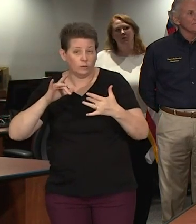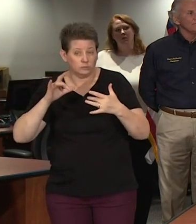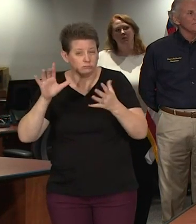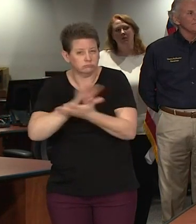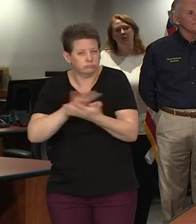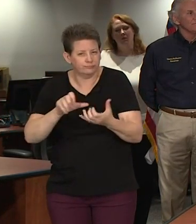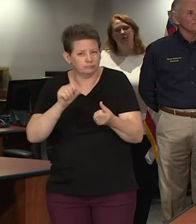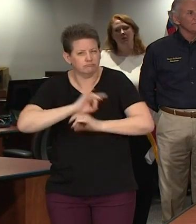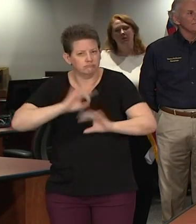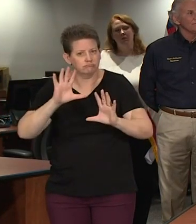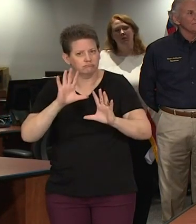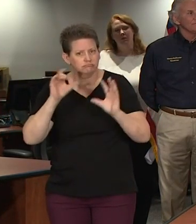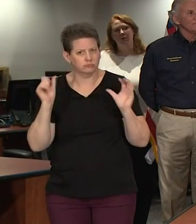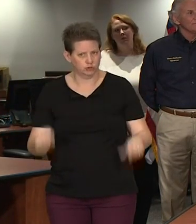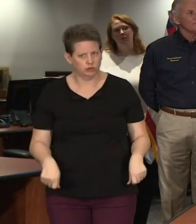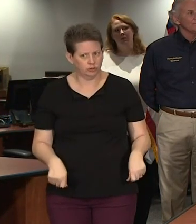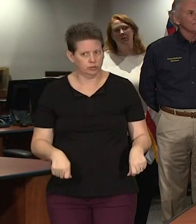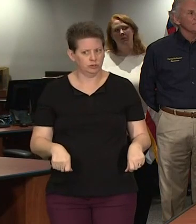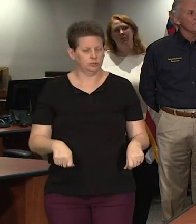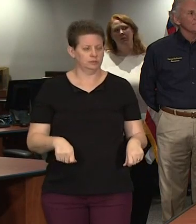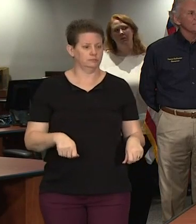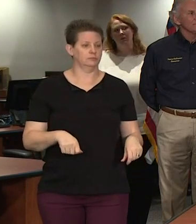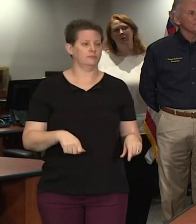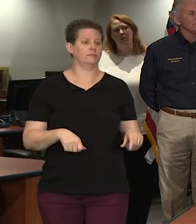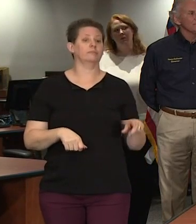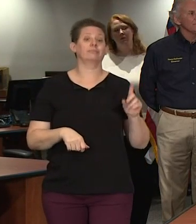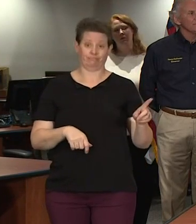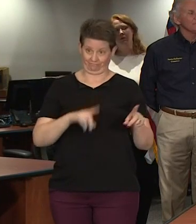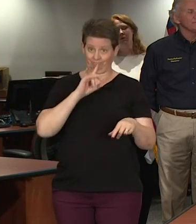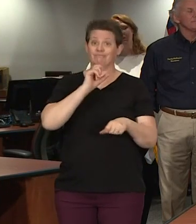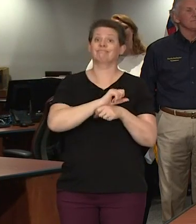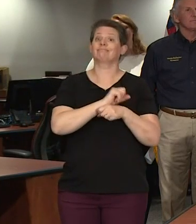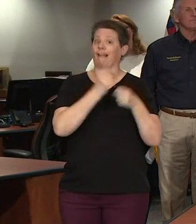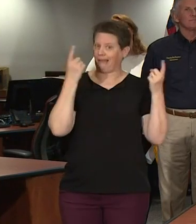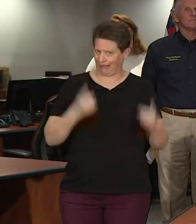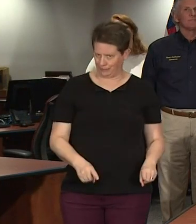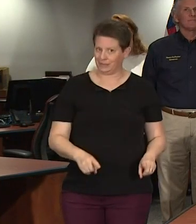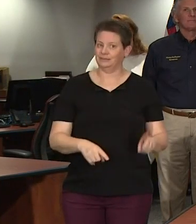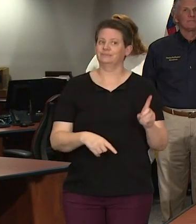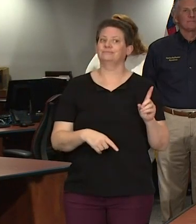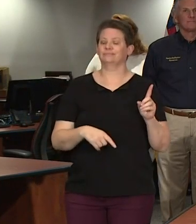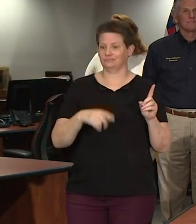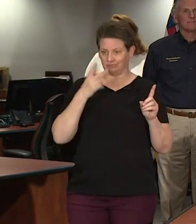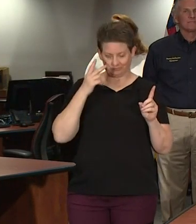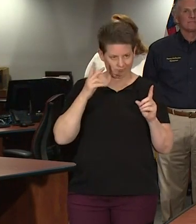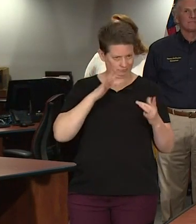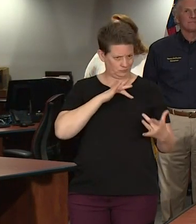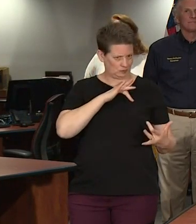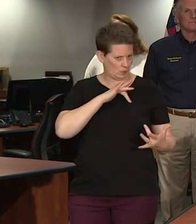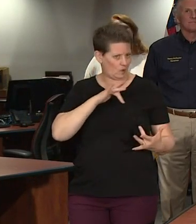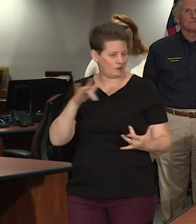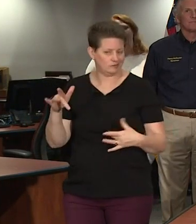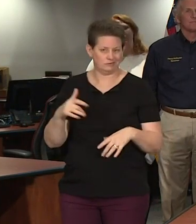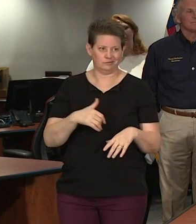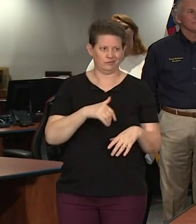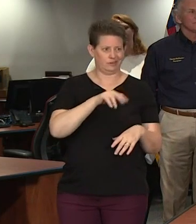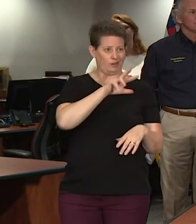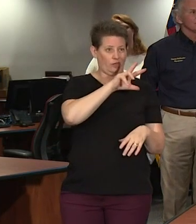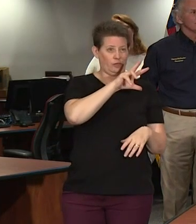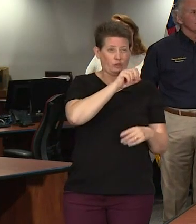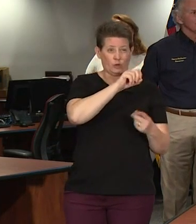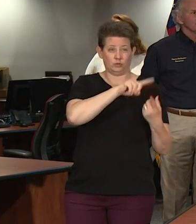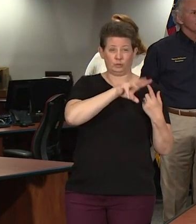And that bore itself out that we saw tornado tracks of 30 to 50 miles